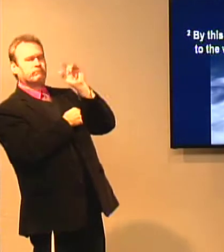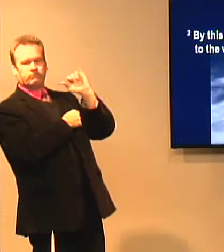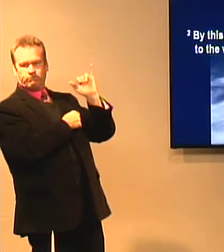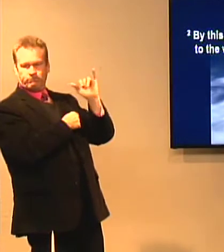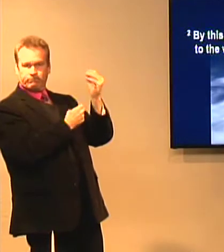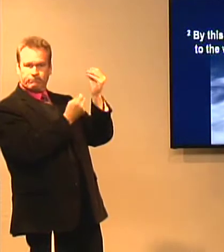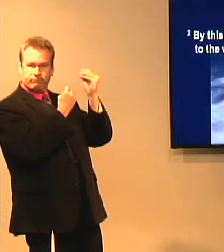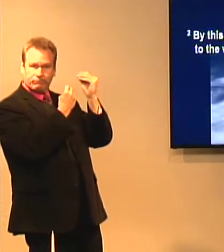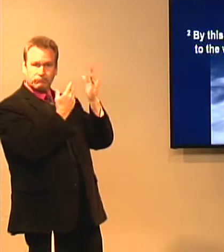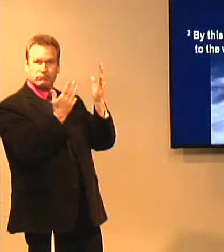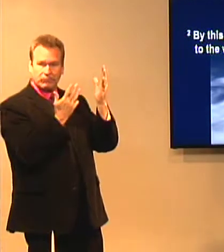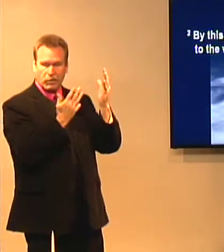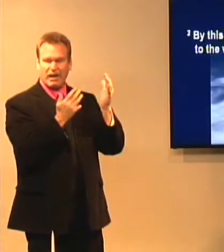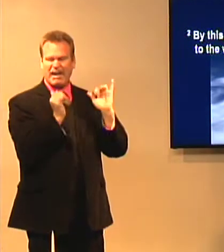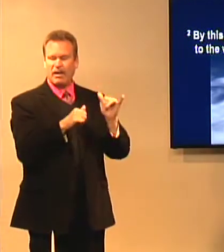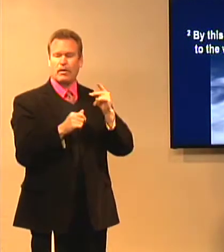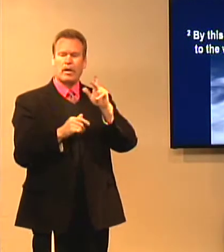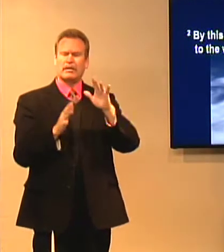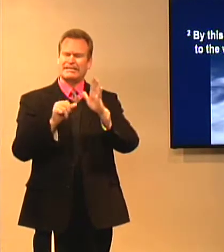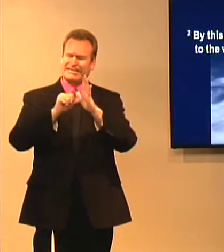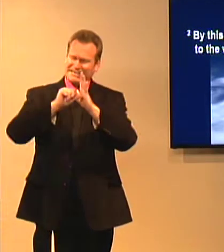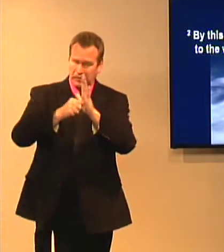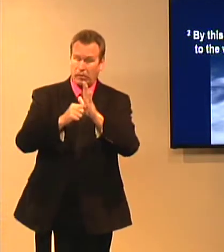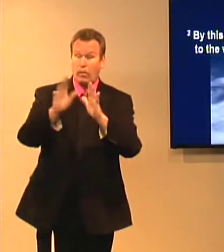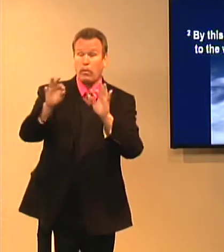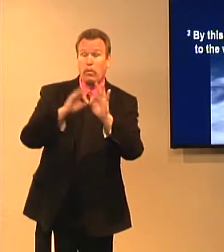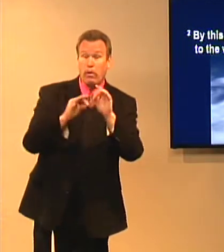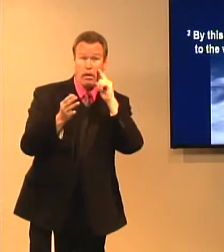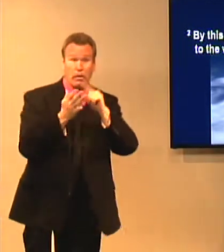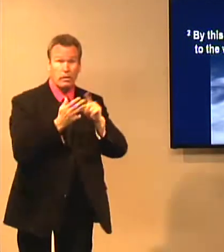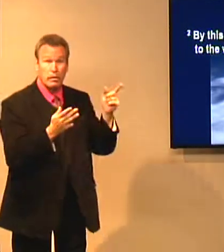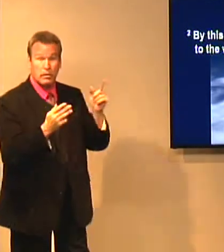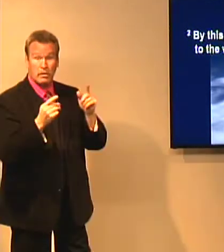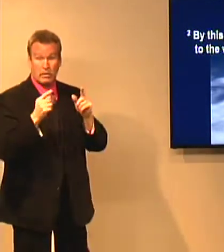When you understand and hold fast to that teaching, and Paul emphasizes this,